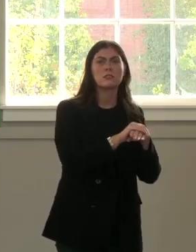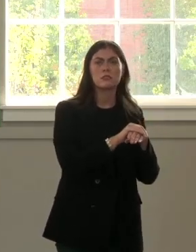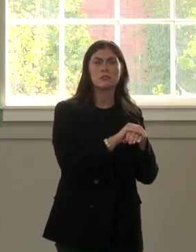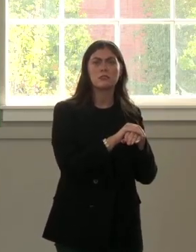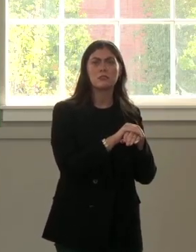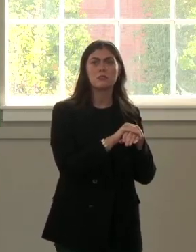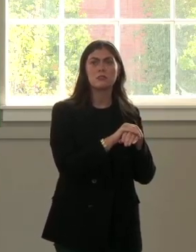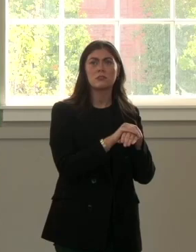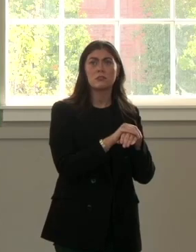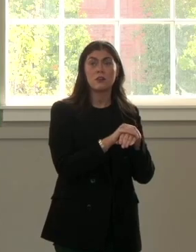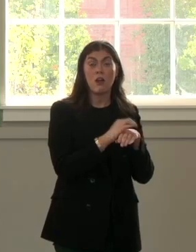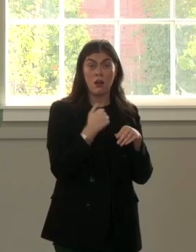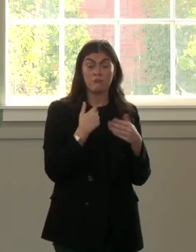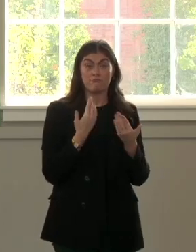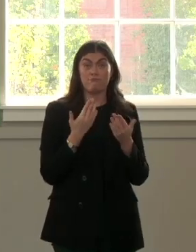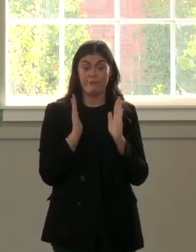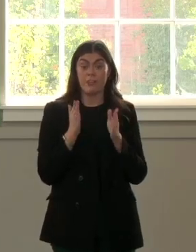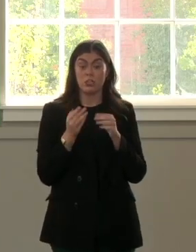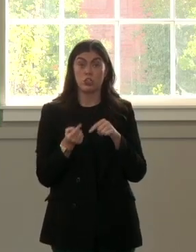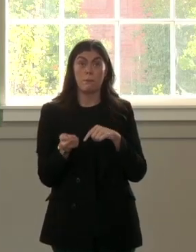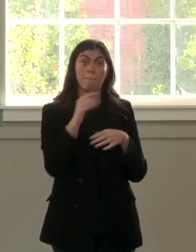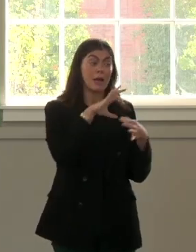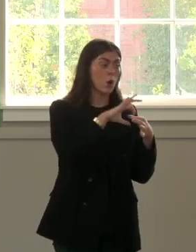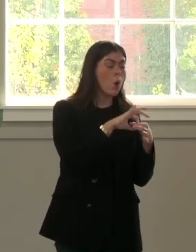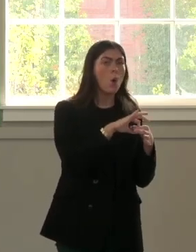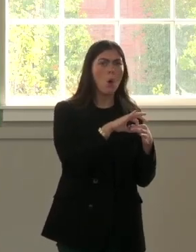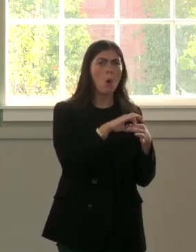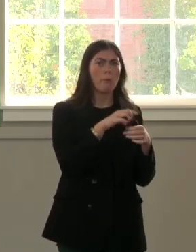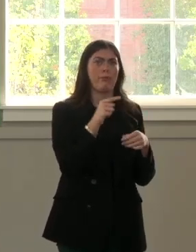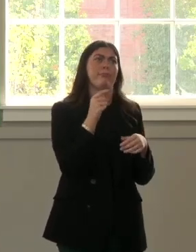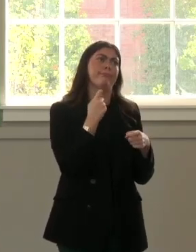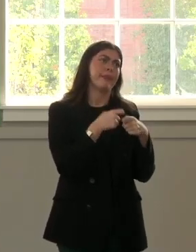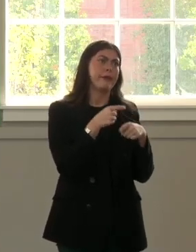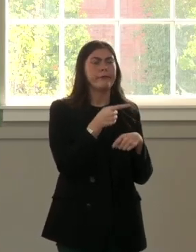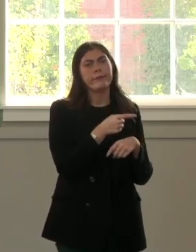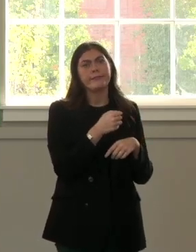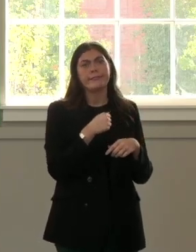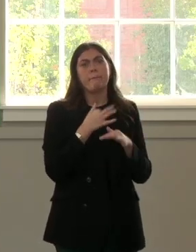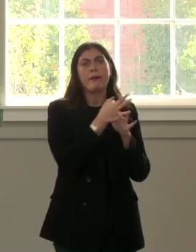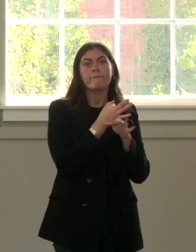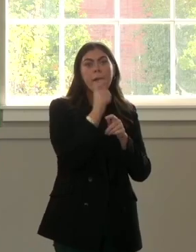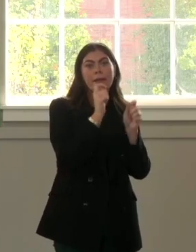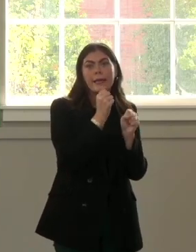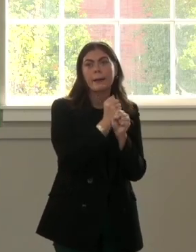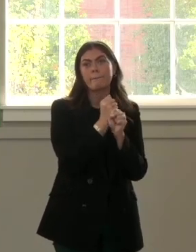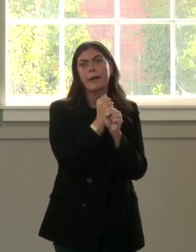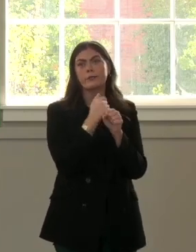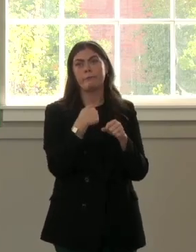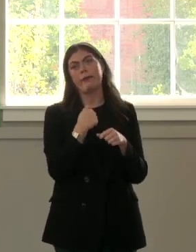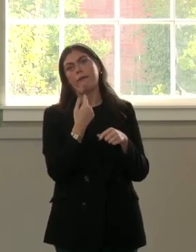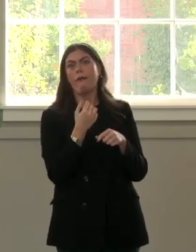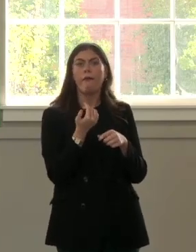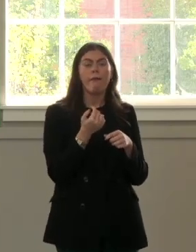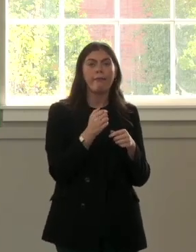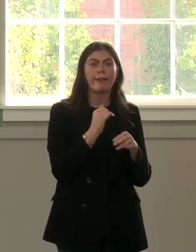I did not. Amen. At this age my family were dealing with me, being in the press, being a freak, being whatever